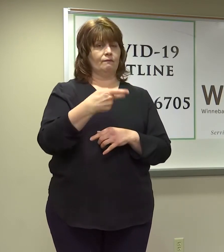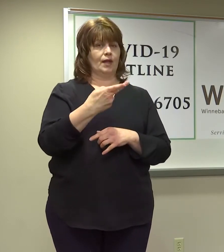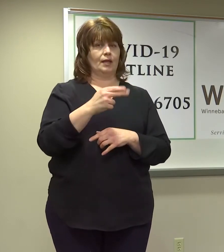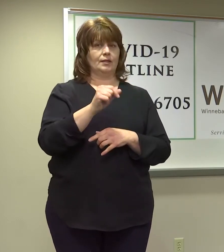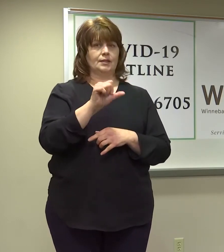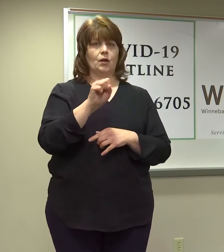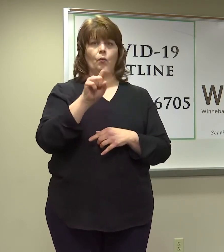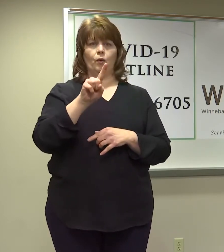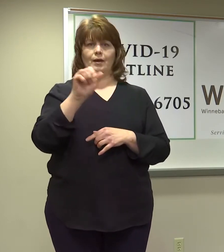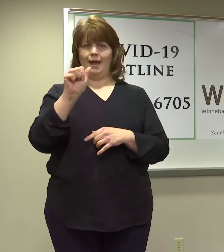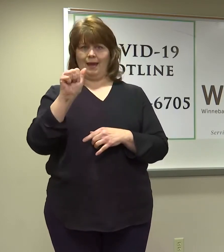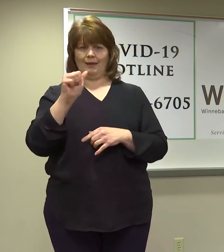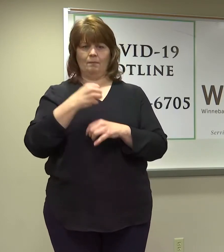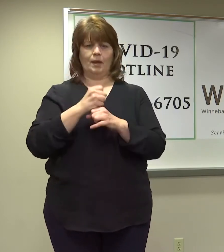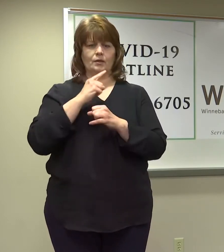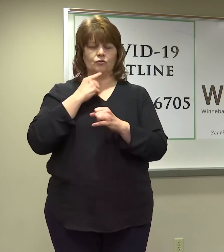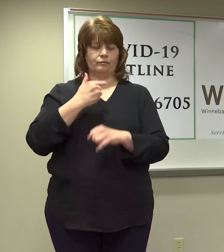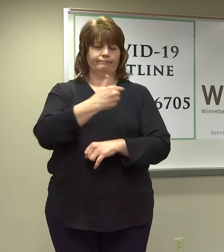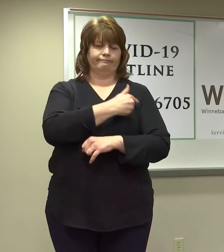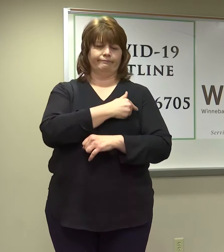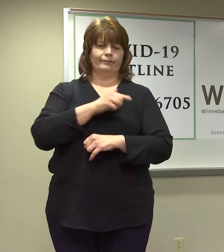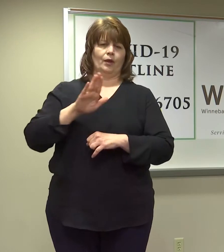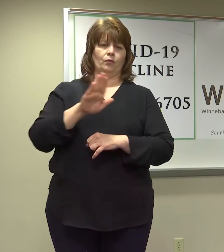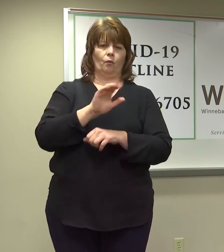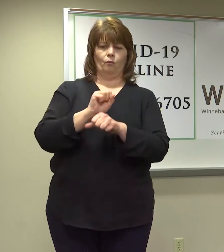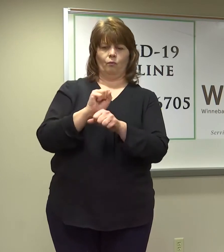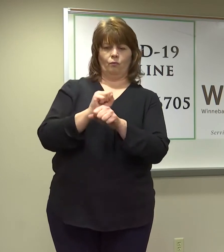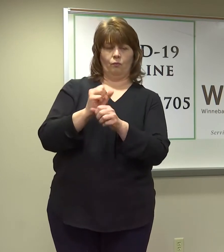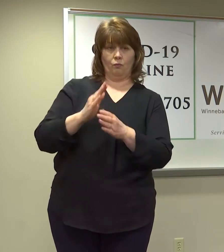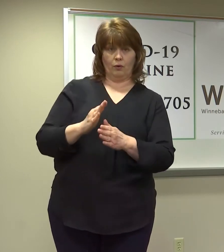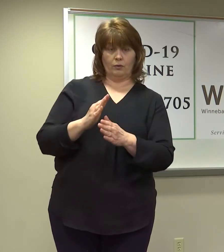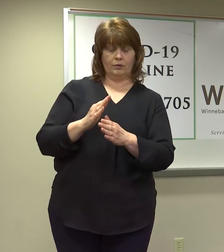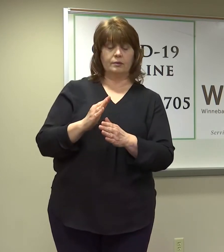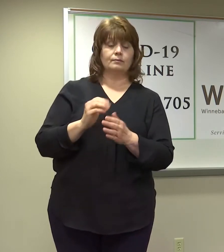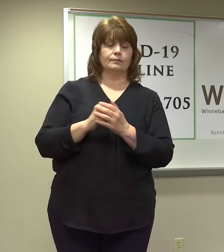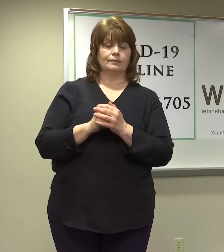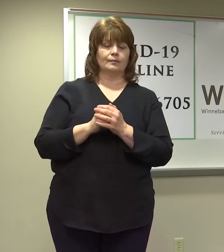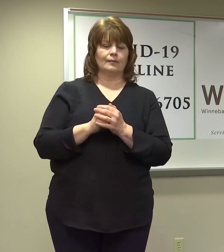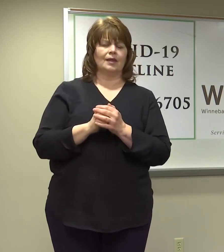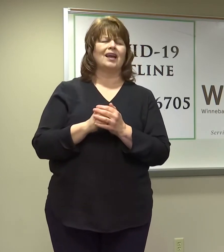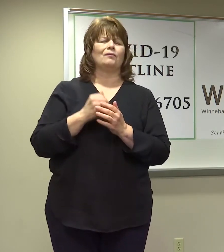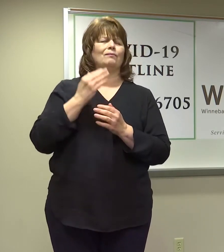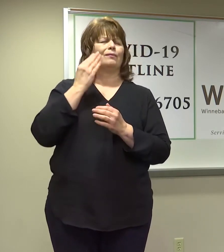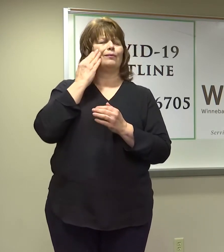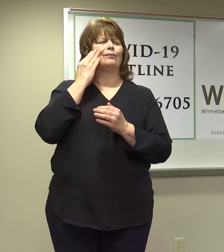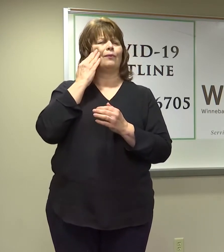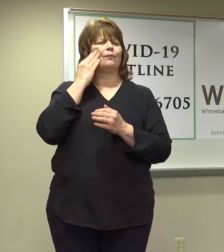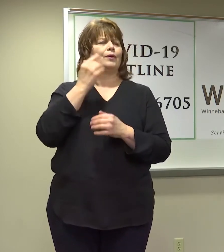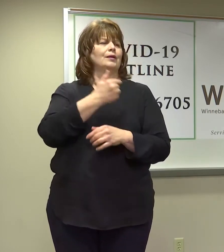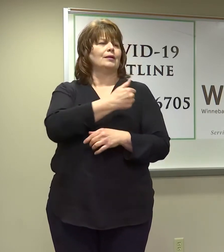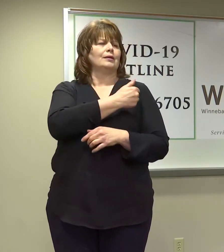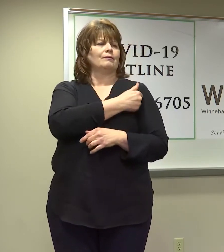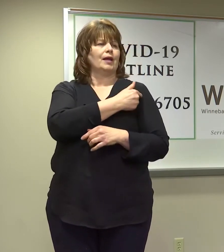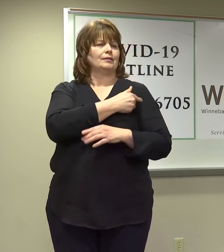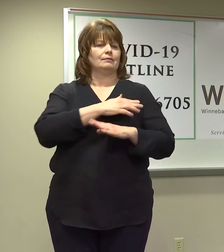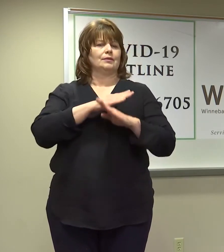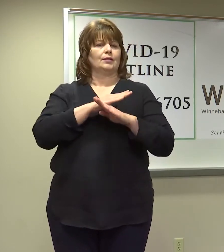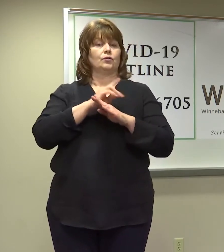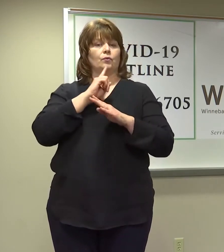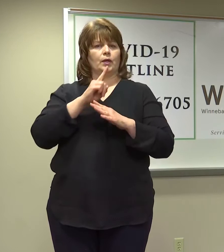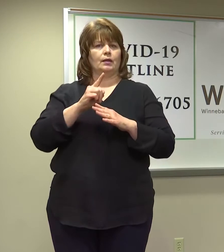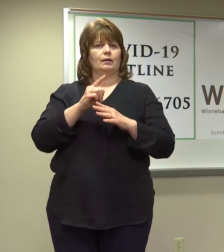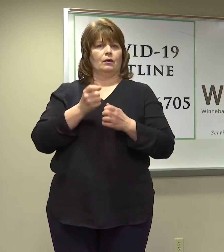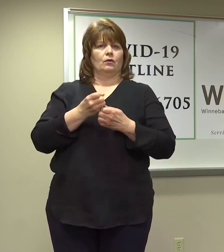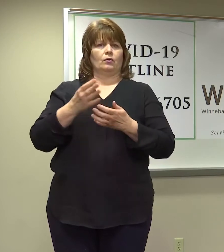ours to vaccinate your health care workers. We recognize that this is disruptive and inconvenient for many of our health care providers.